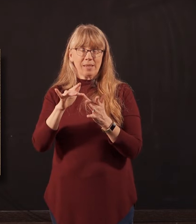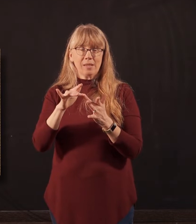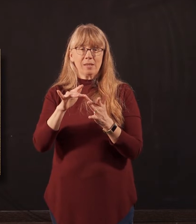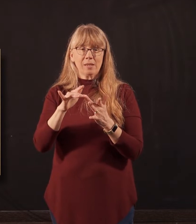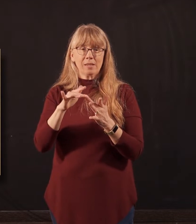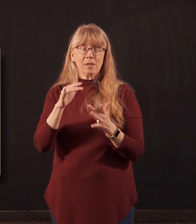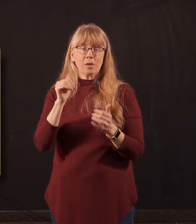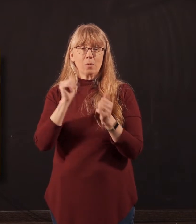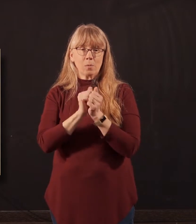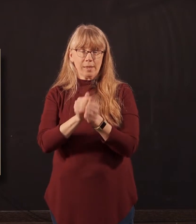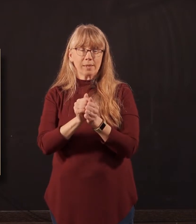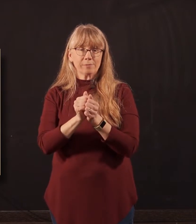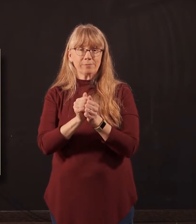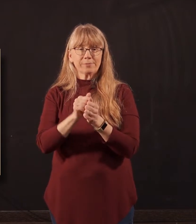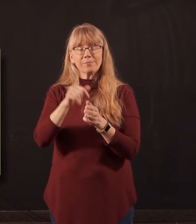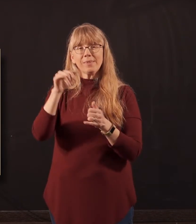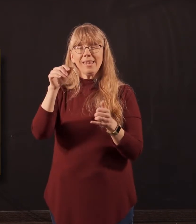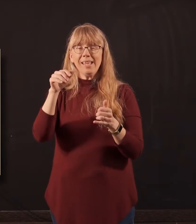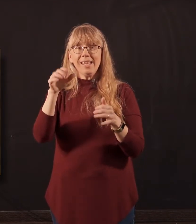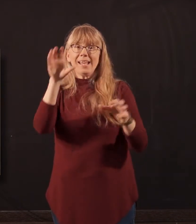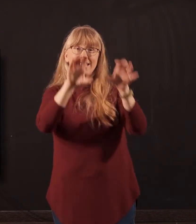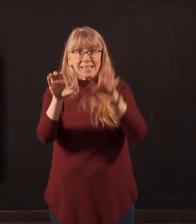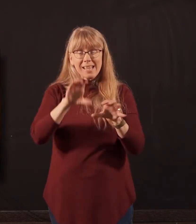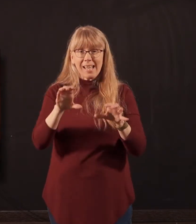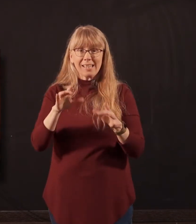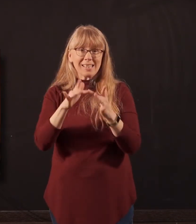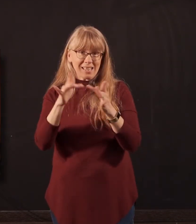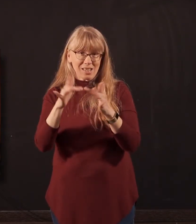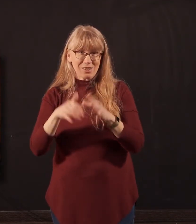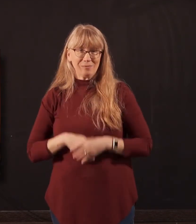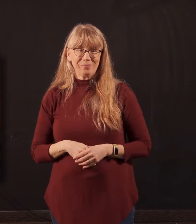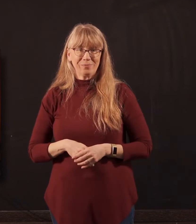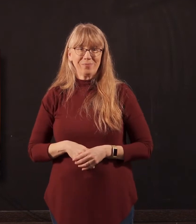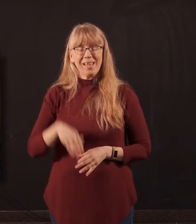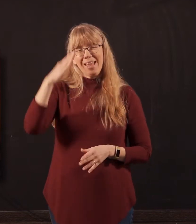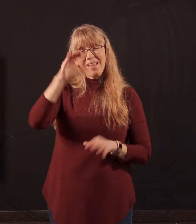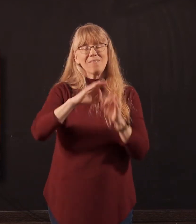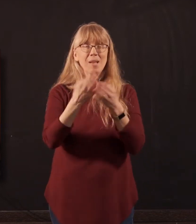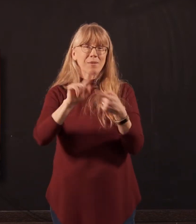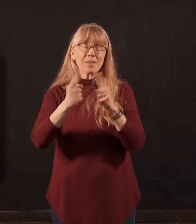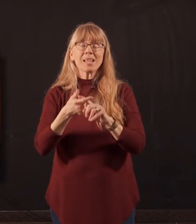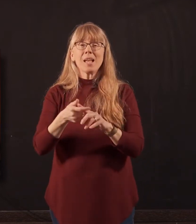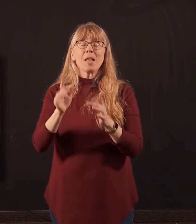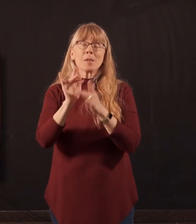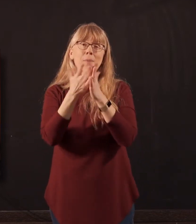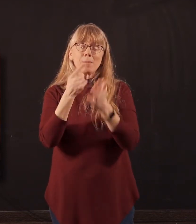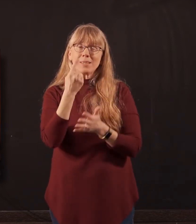Applied Science in Design Technology. Hey, Grace and family and friends, the Bible says in 1 Thessalonians 5,